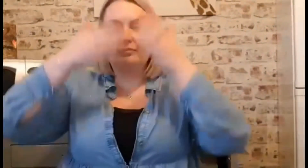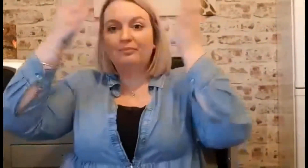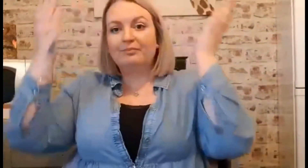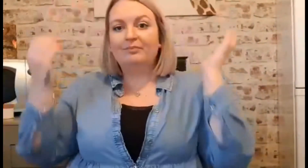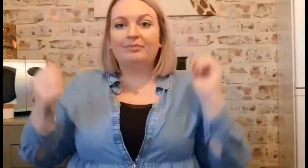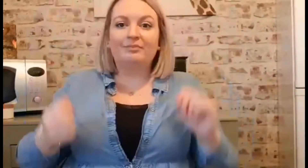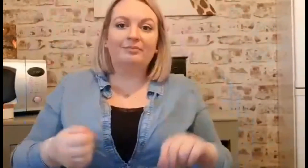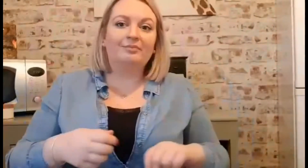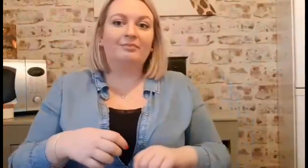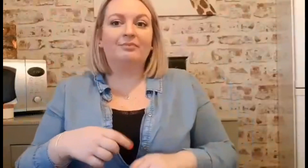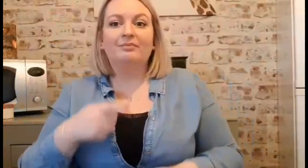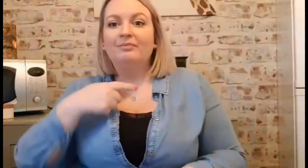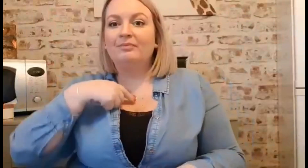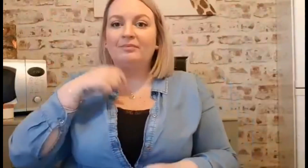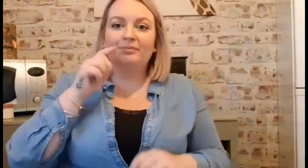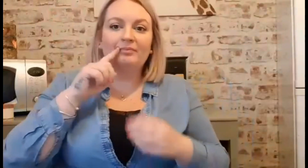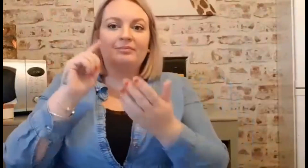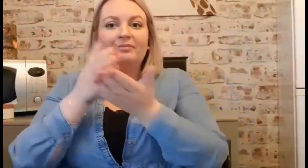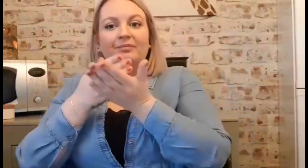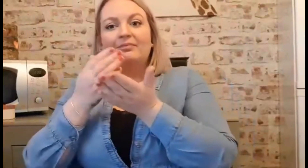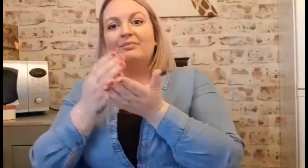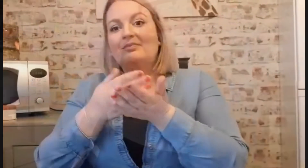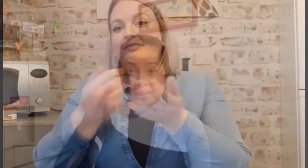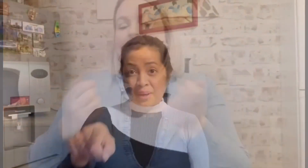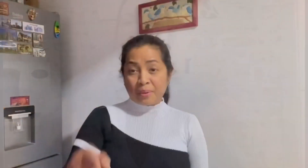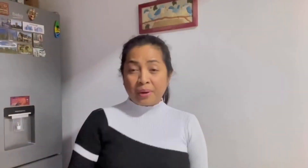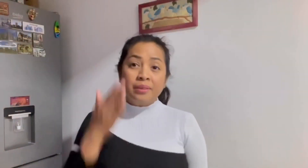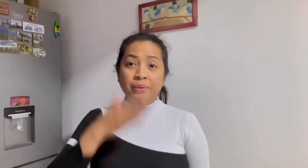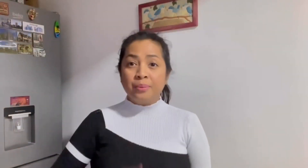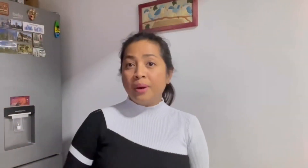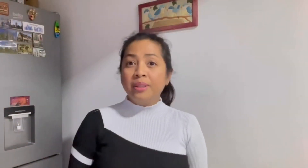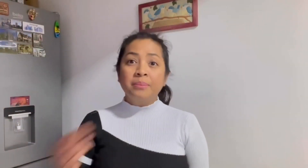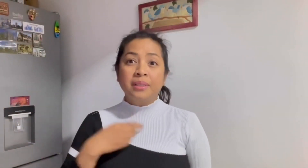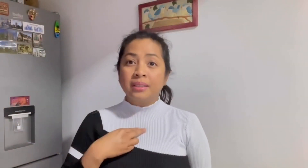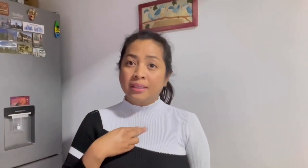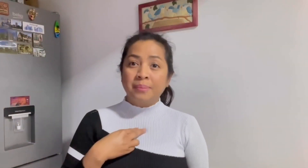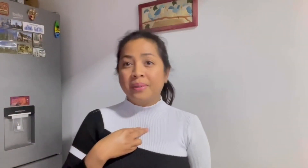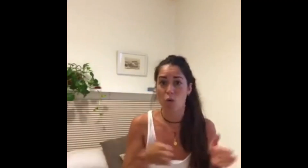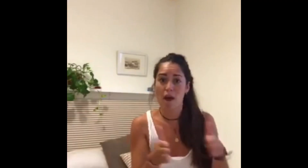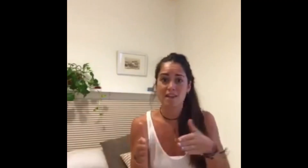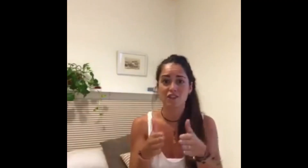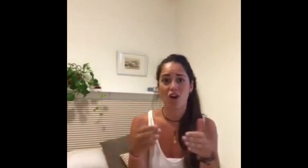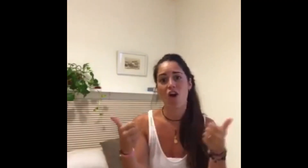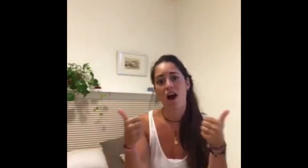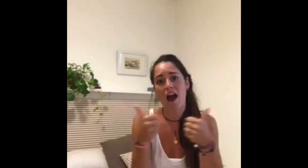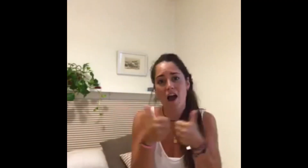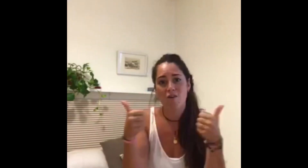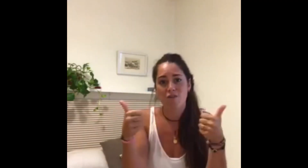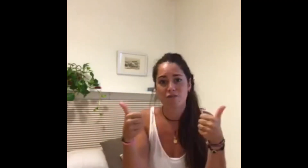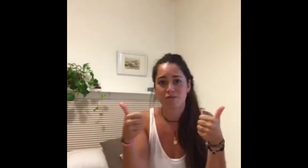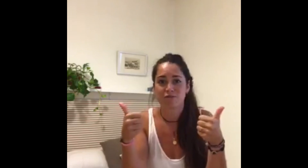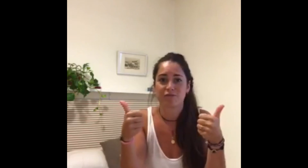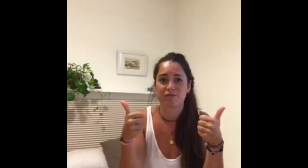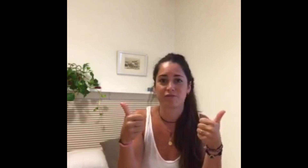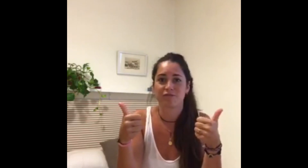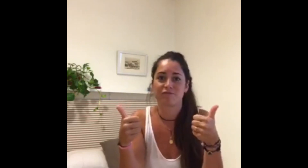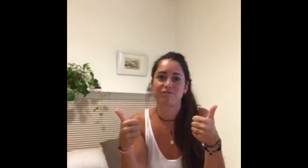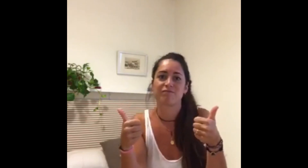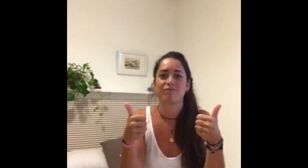that day on, I made a vow, I'll be there when you want me someway, somehow Oh baby,